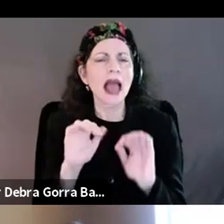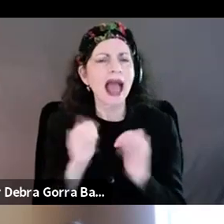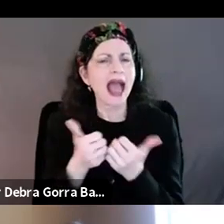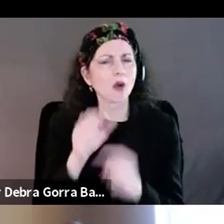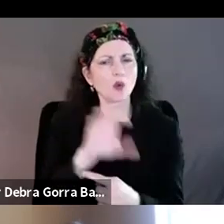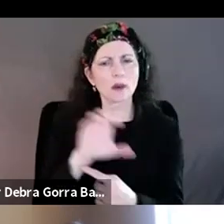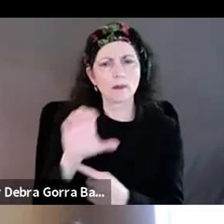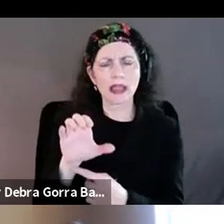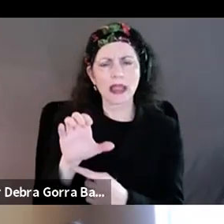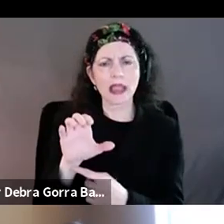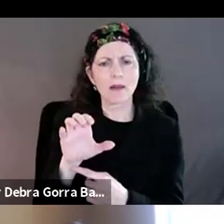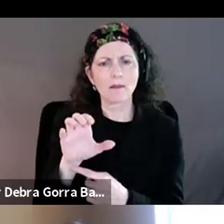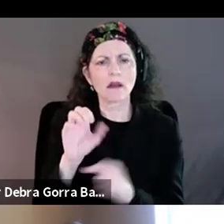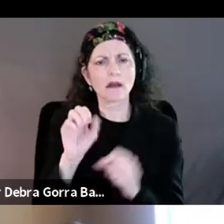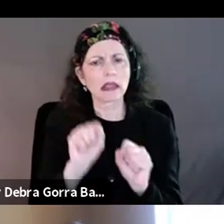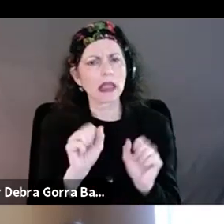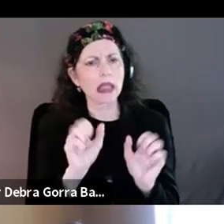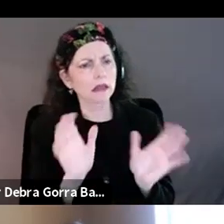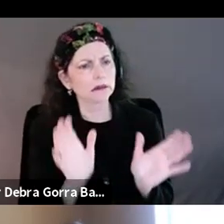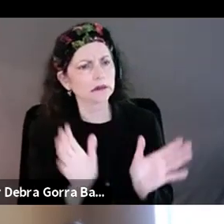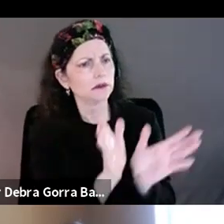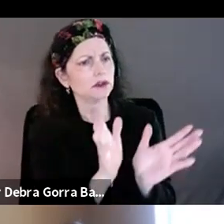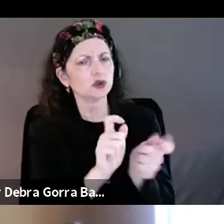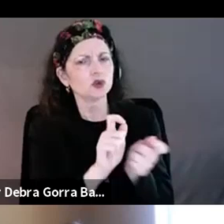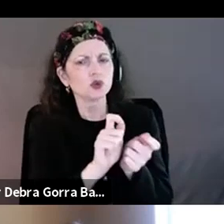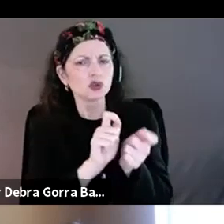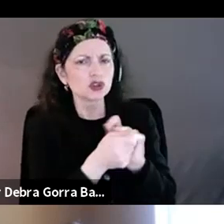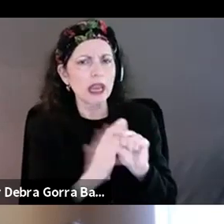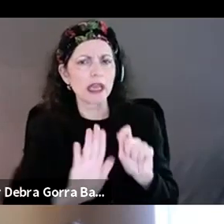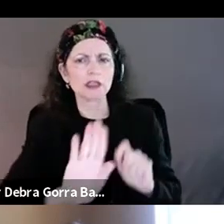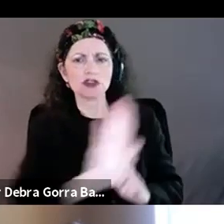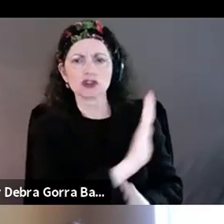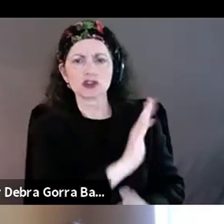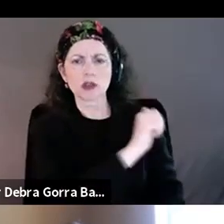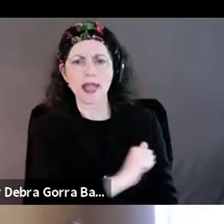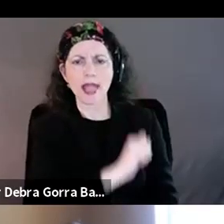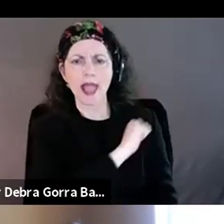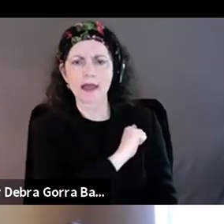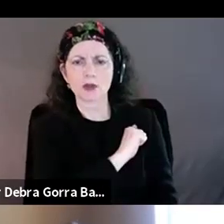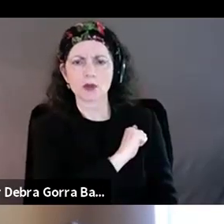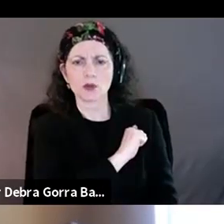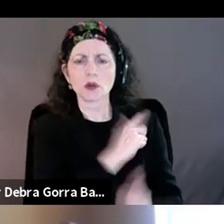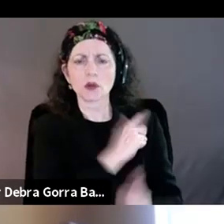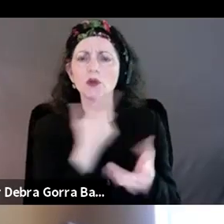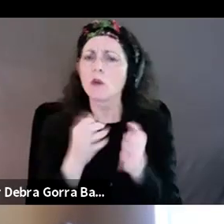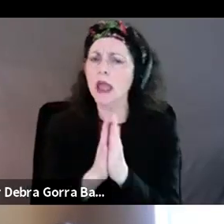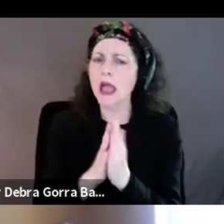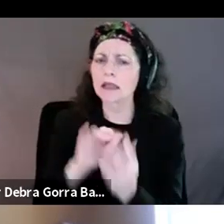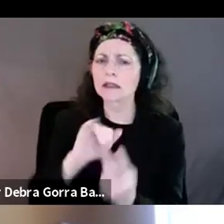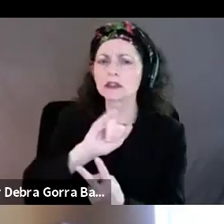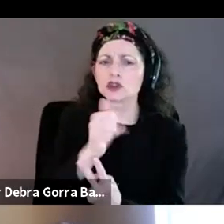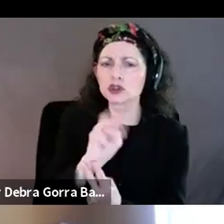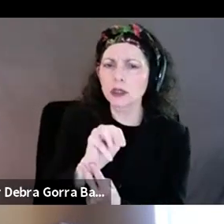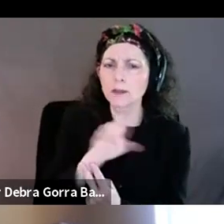change attitudes, um, and the extent to which it has. So, um, Jim and Nicole, what has made you most